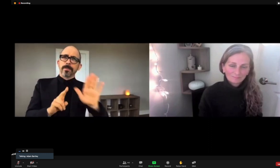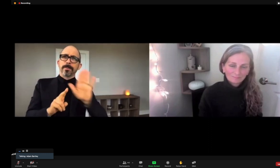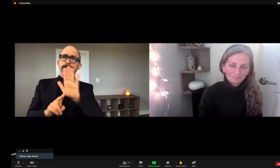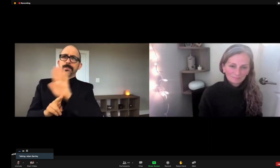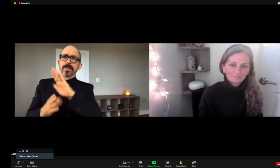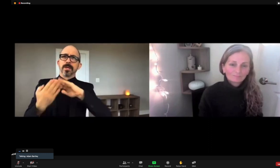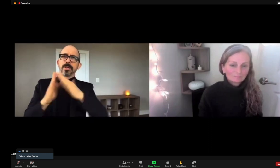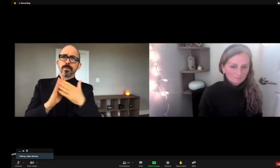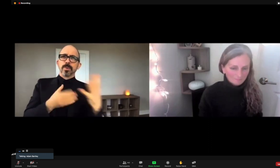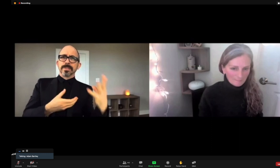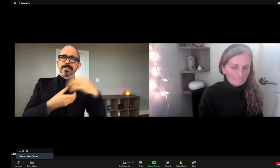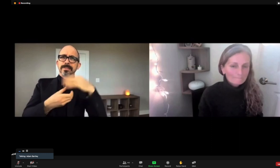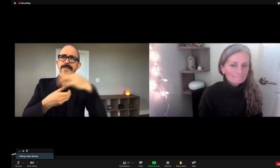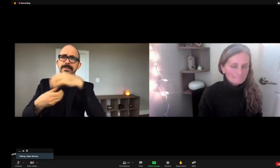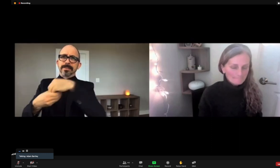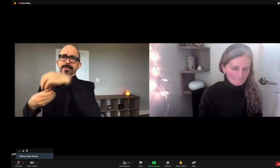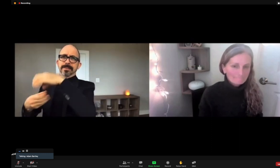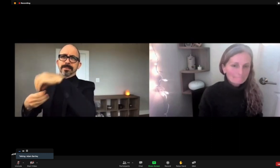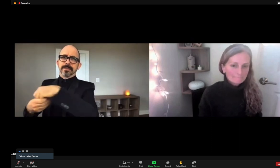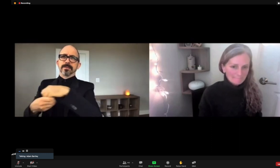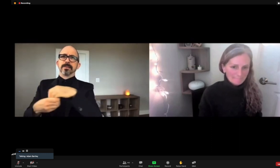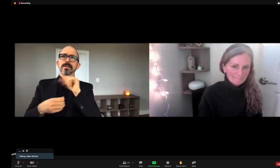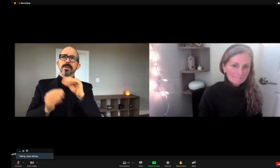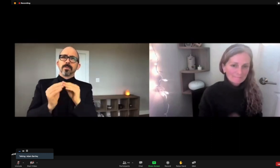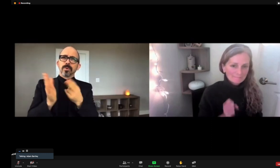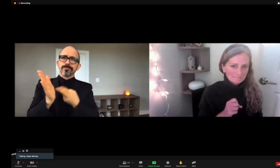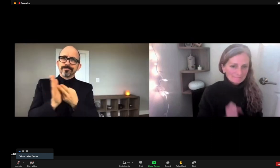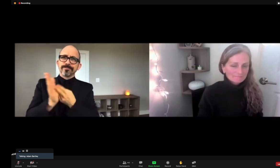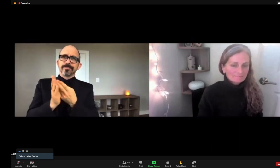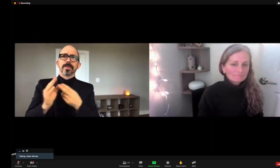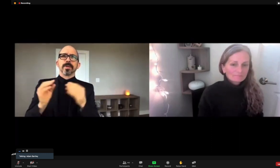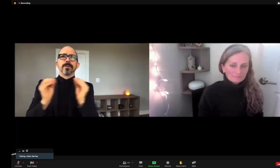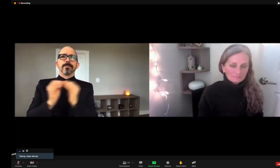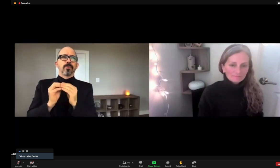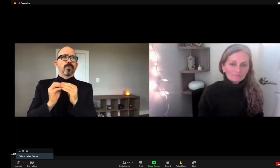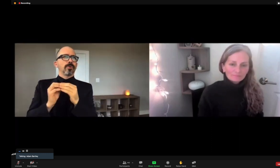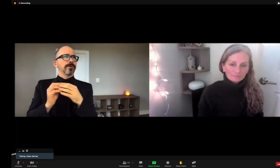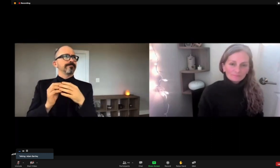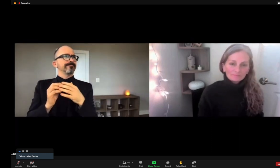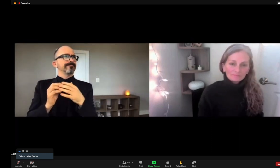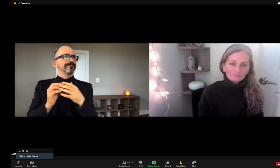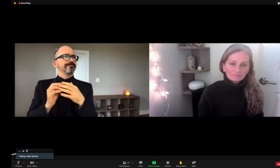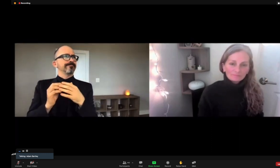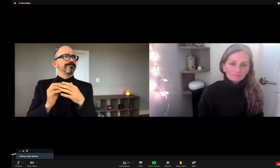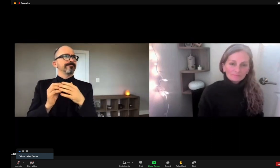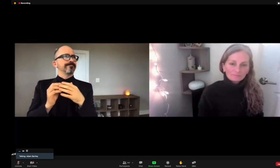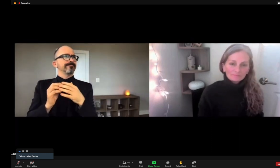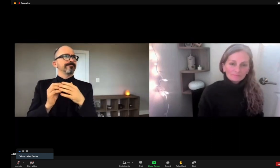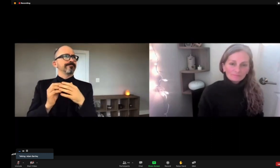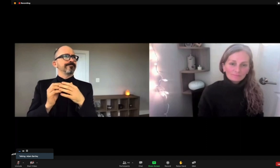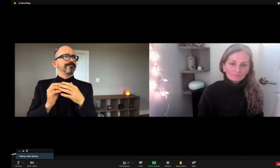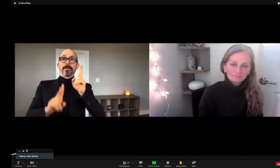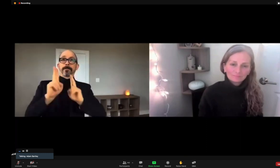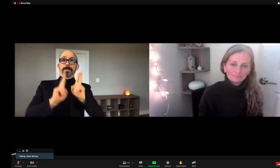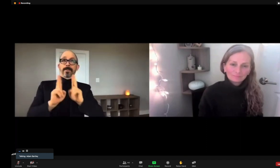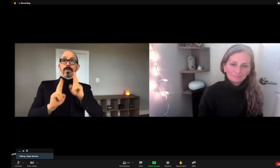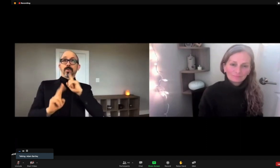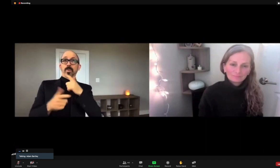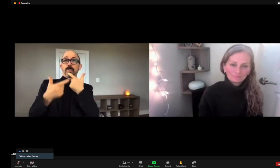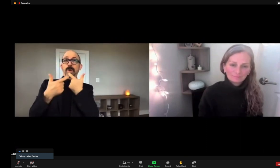respect the communities you're working with, get them to be active participants and co-creators of the content you're